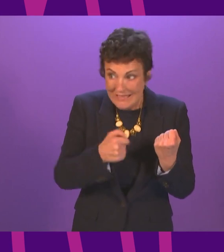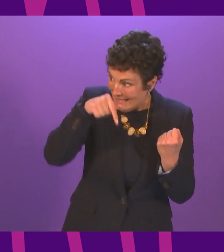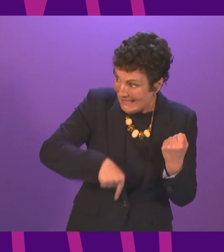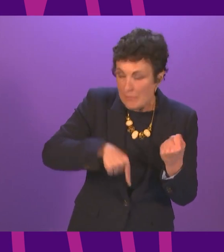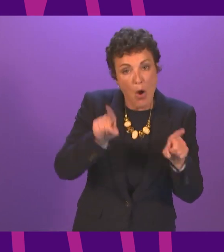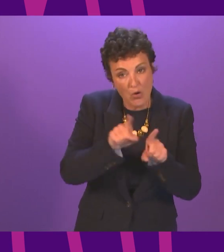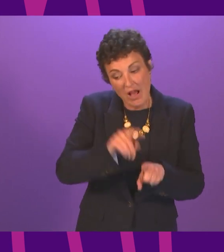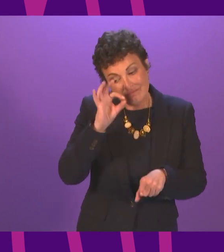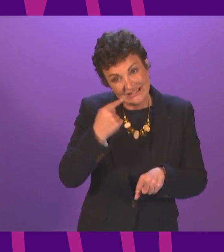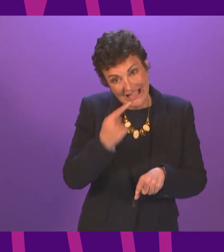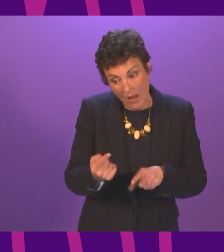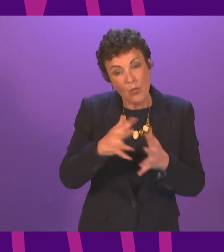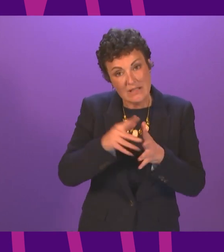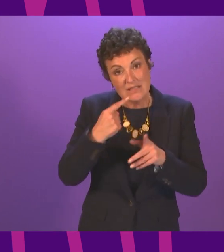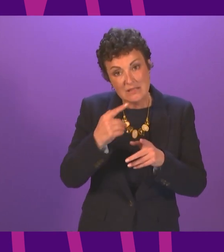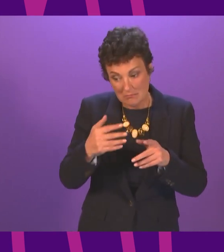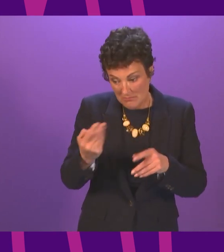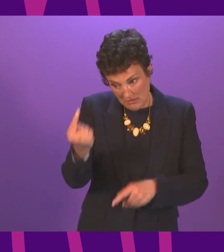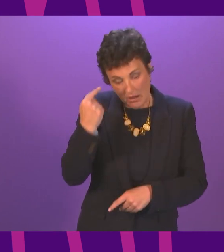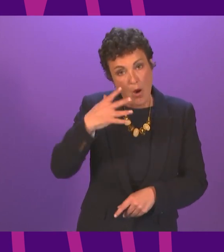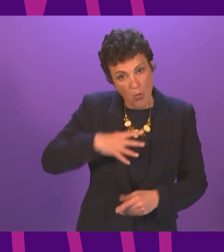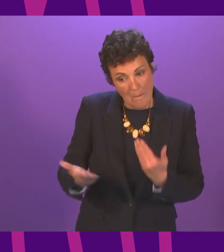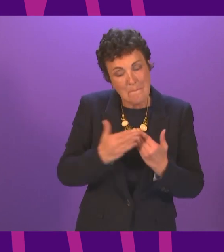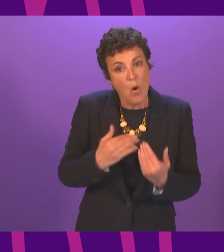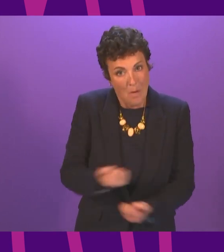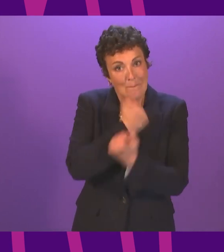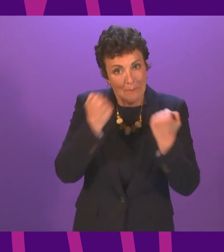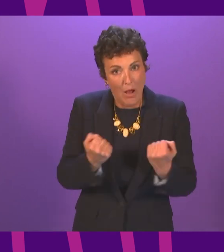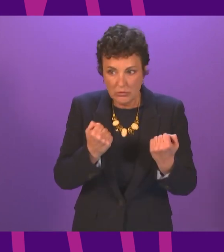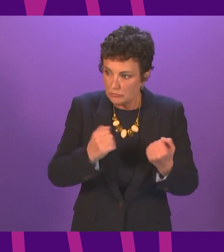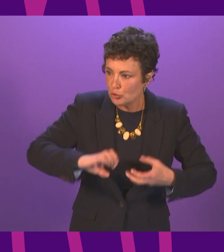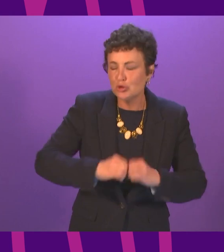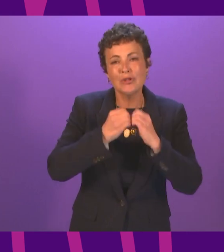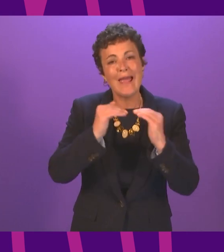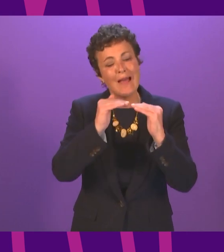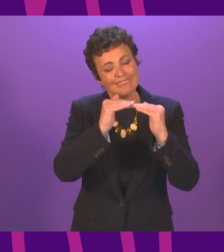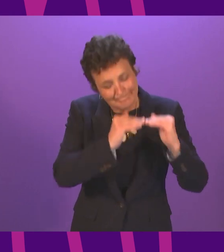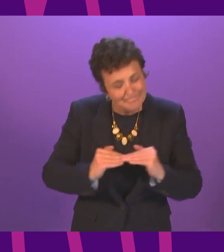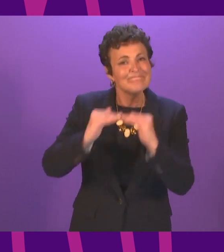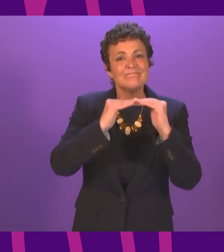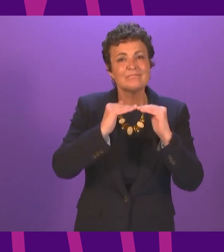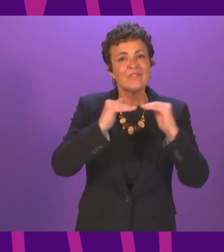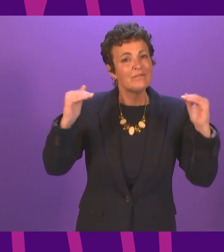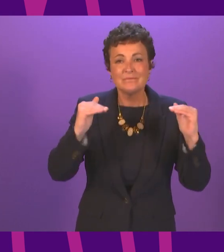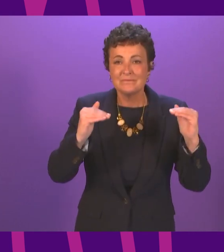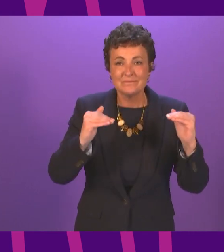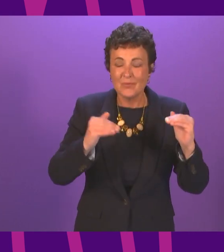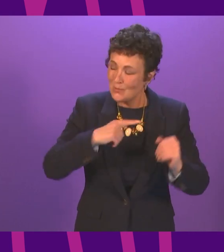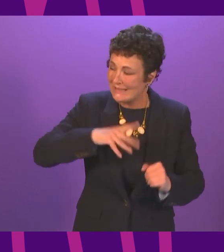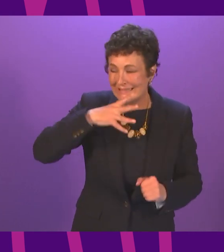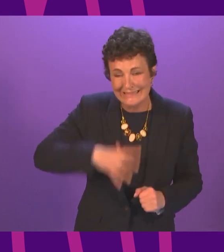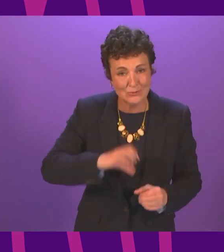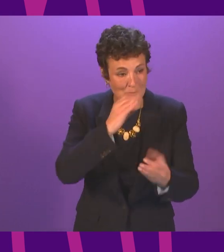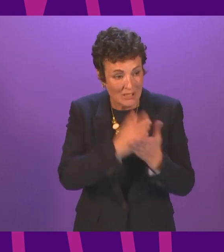have to create that more equal society more quickly we urgently need to increase social solidarity